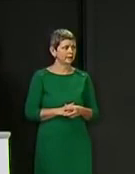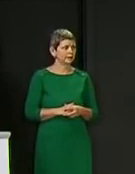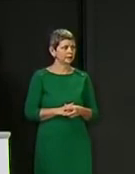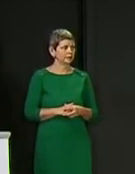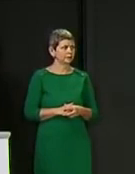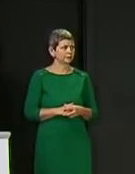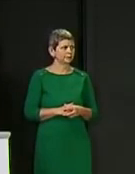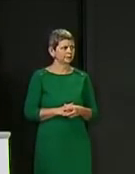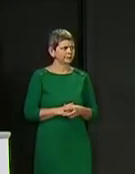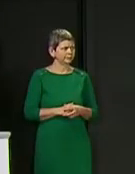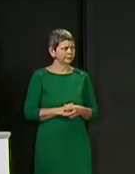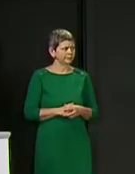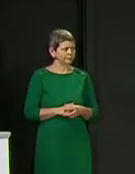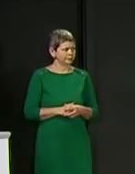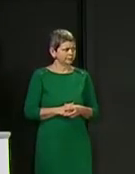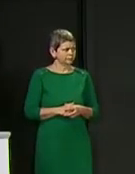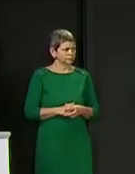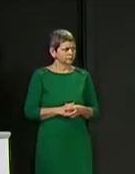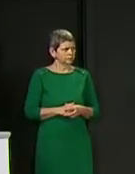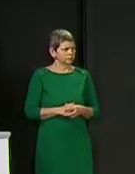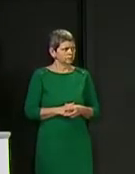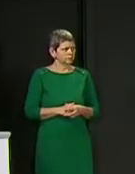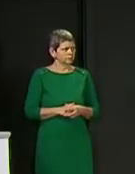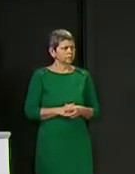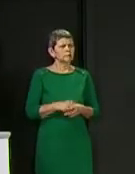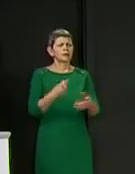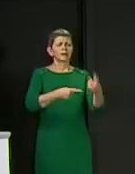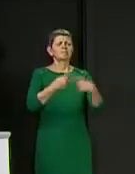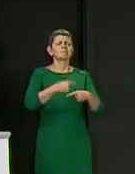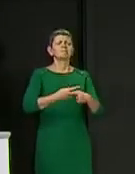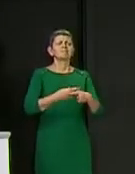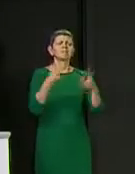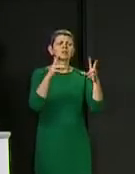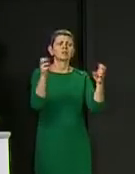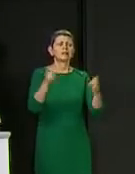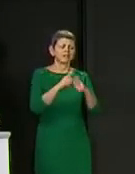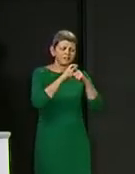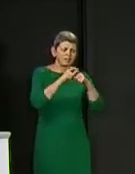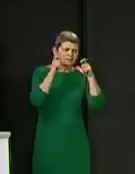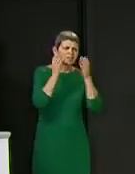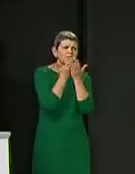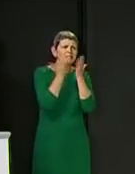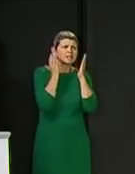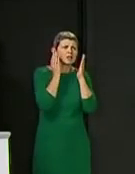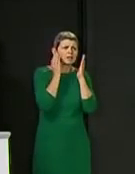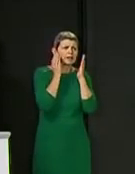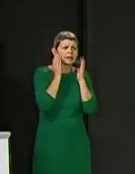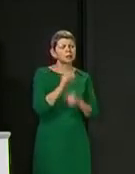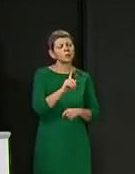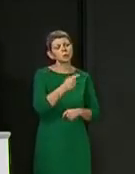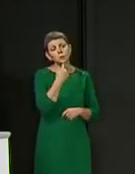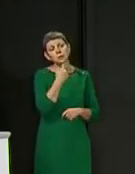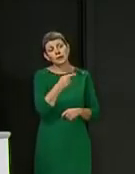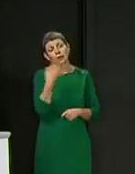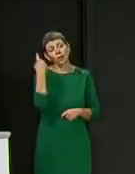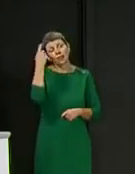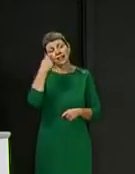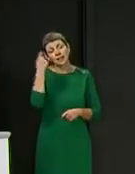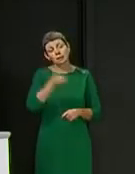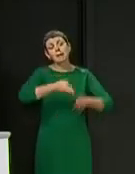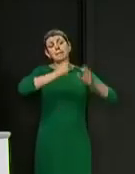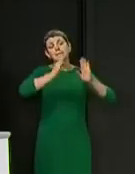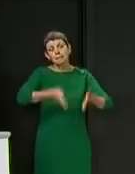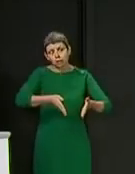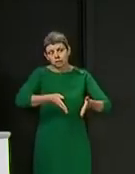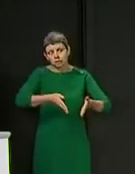First Minister can I just go back to face coverings again? You said you're considering making them mandatory and how is